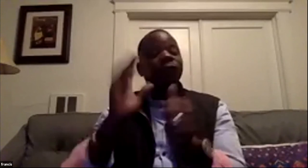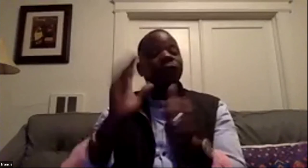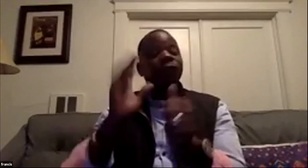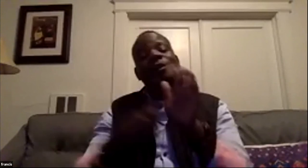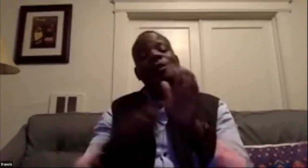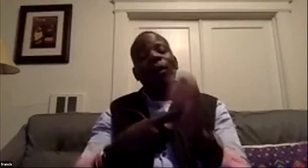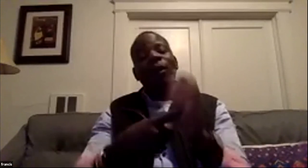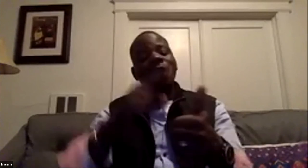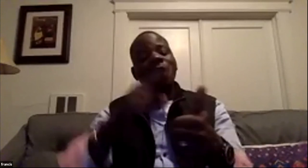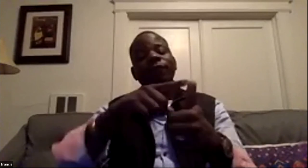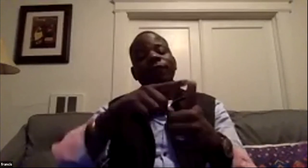members that are not